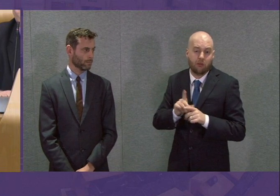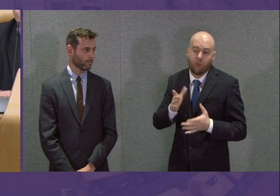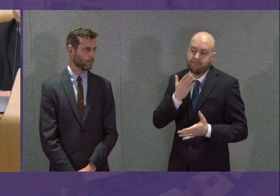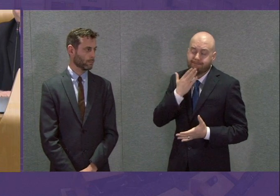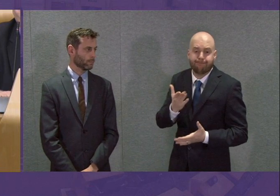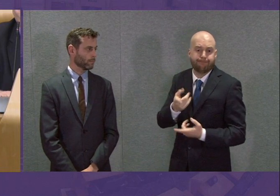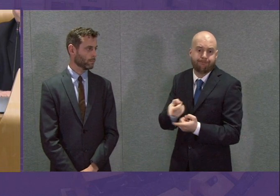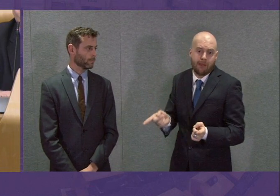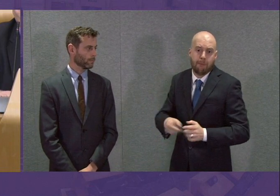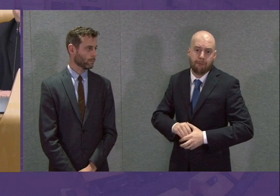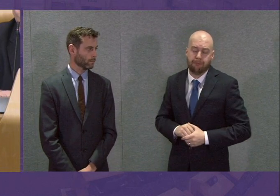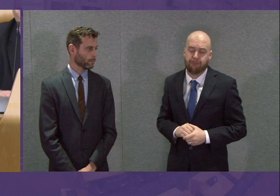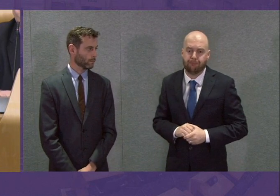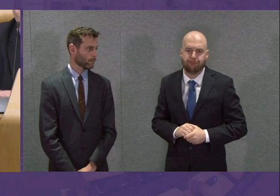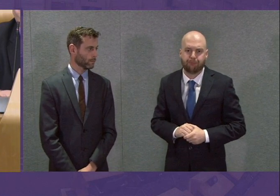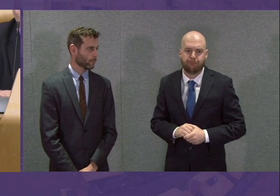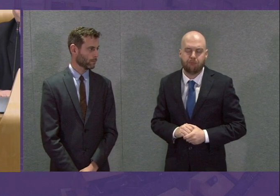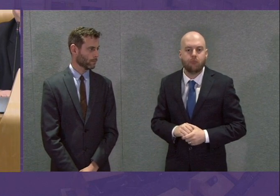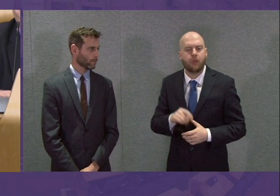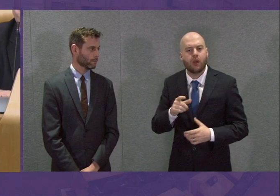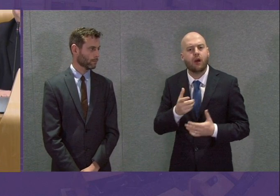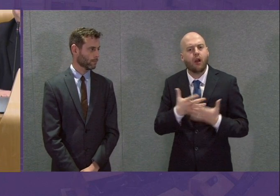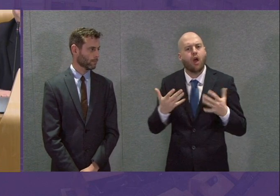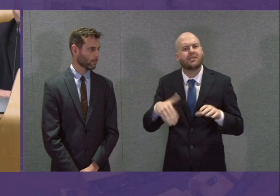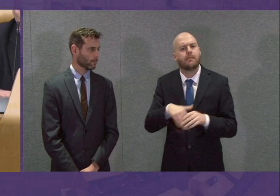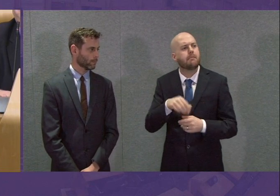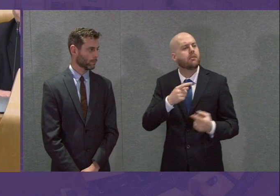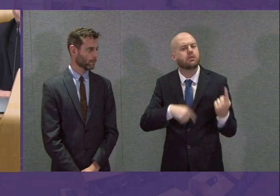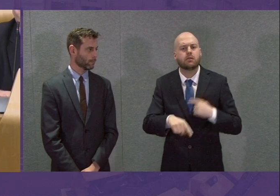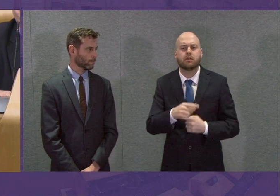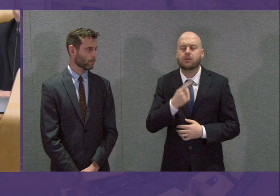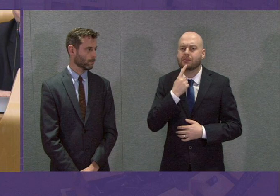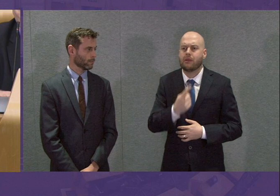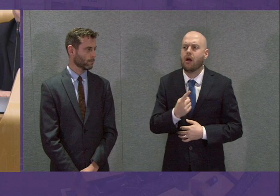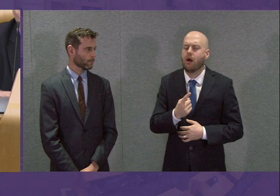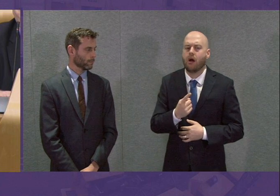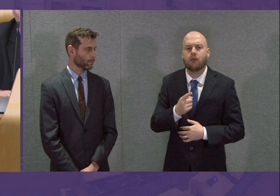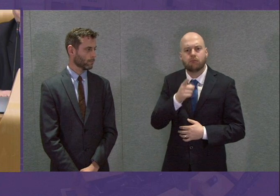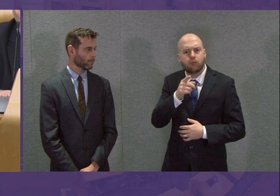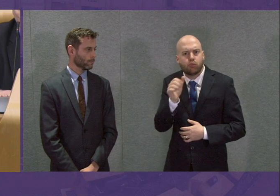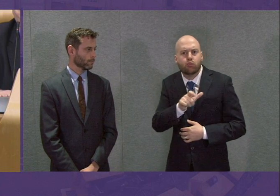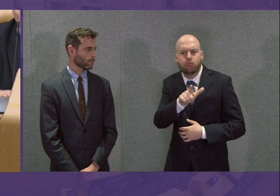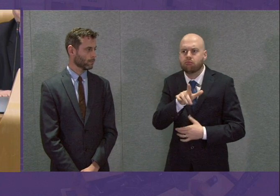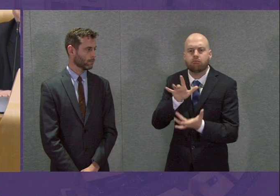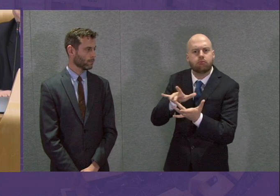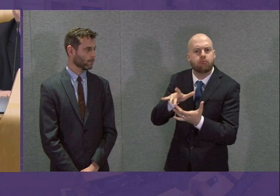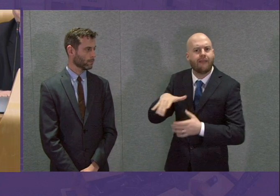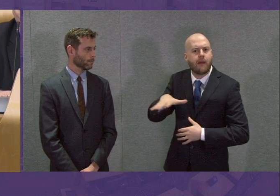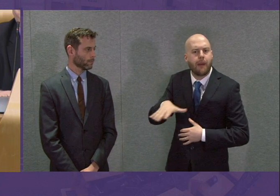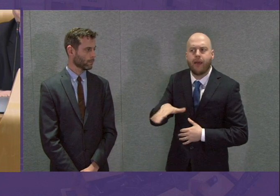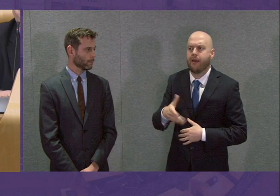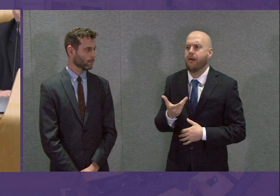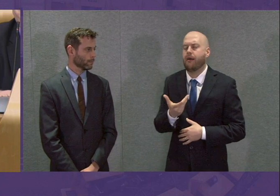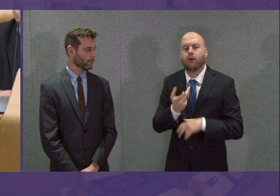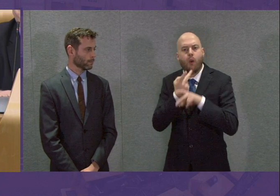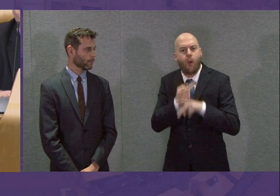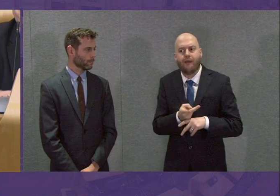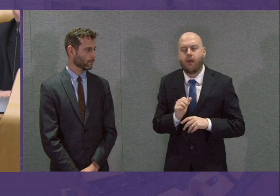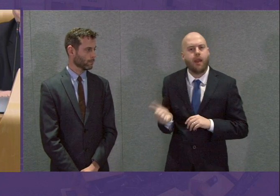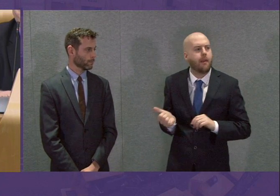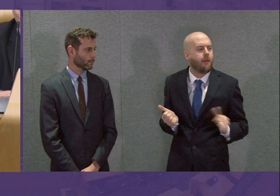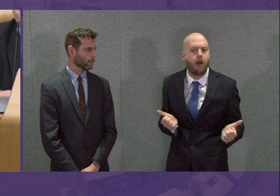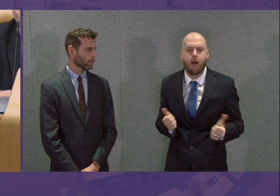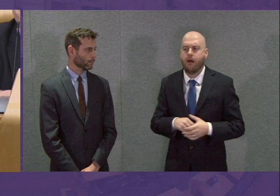who just want to help, whether that is keeping in touch with family, looking out for a neighbour or making sure that people in isolation